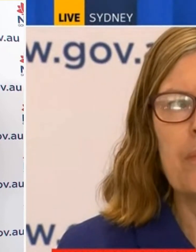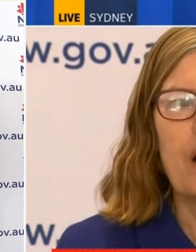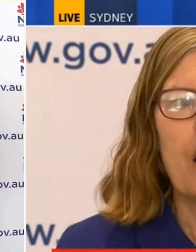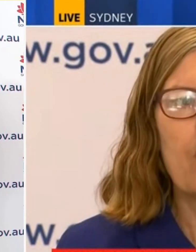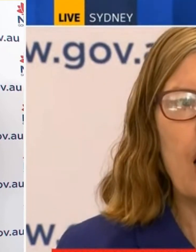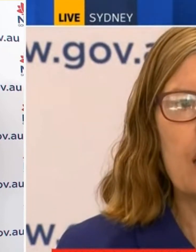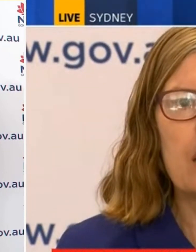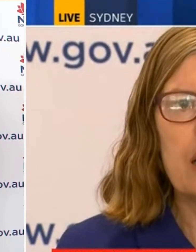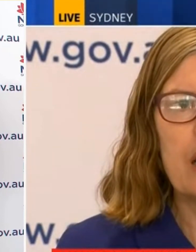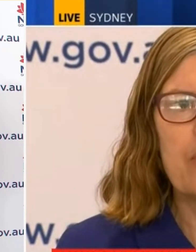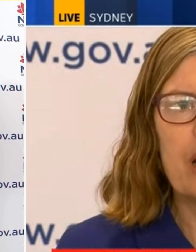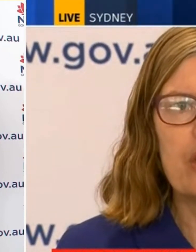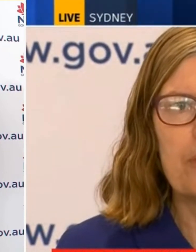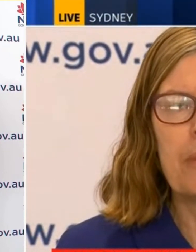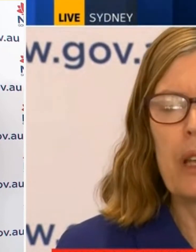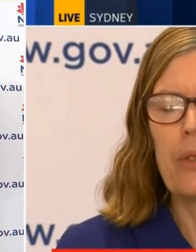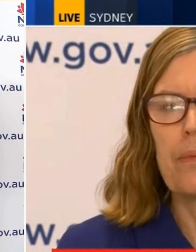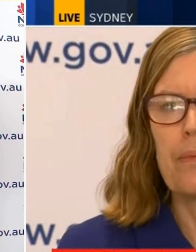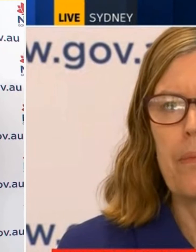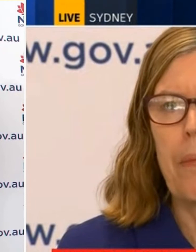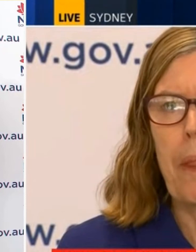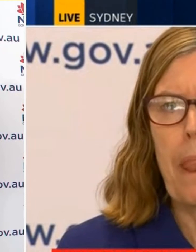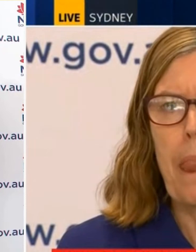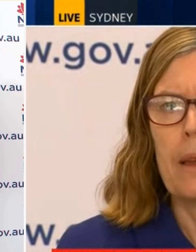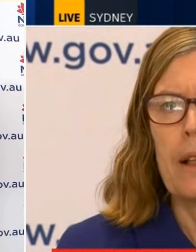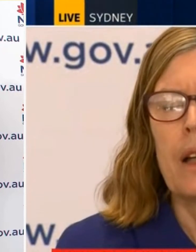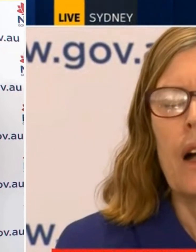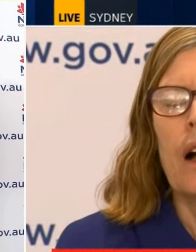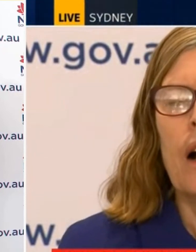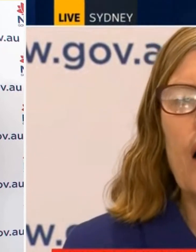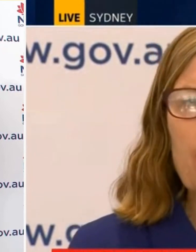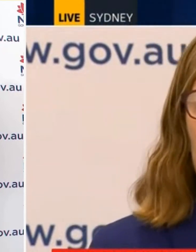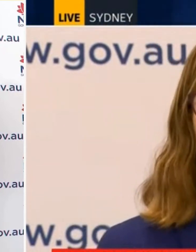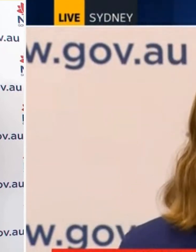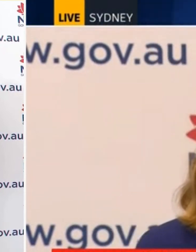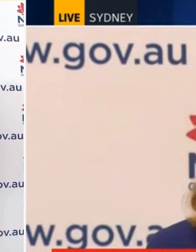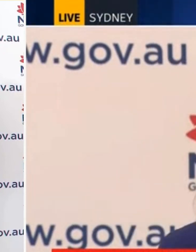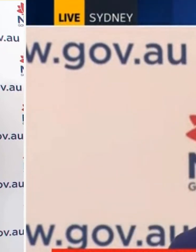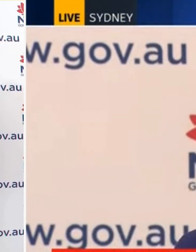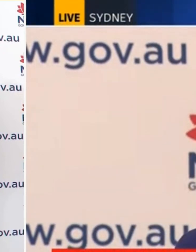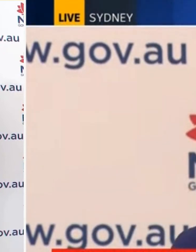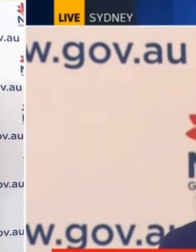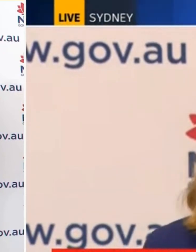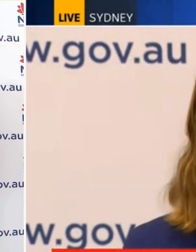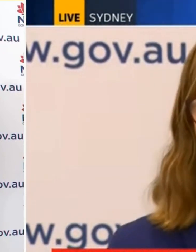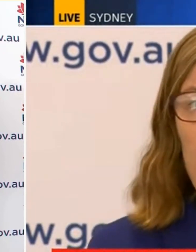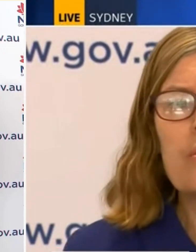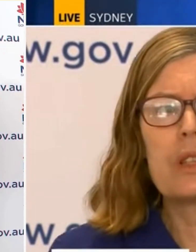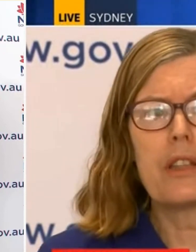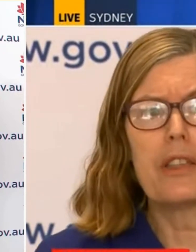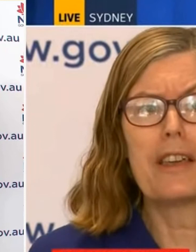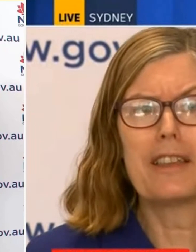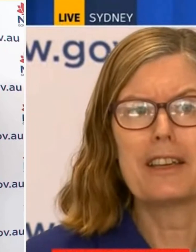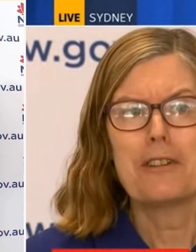Co-ate Wholeheartedly In Relation To Public Health'm Concerned About The Whole Of